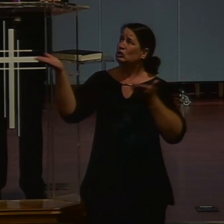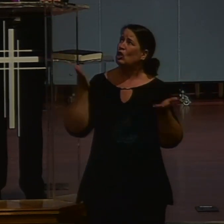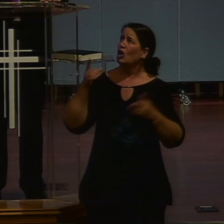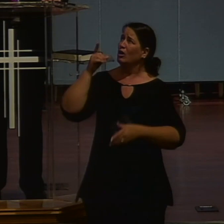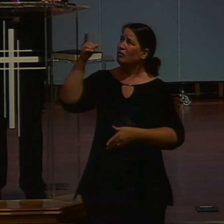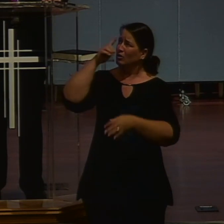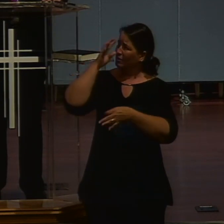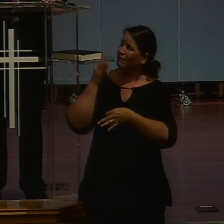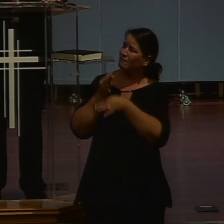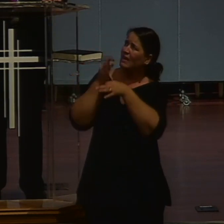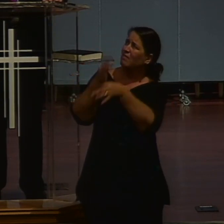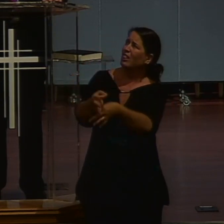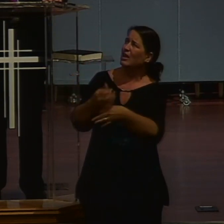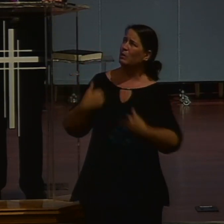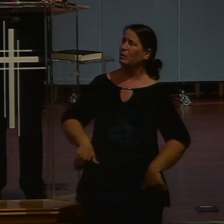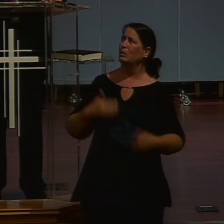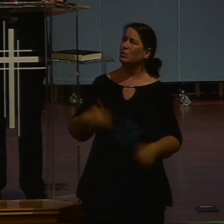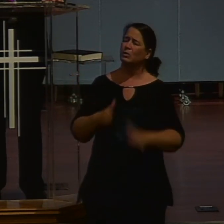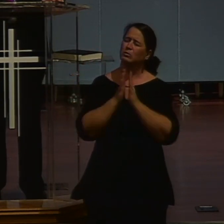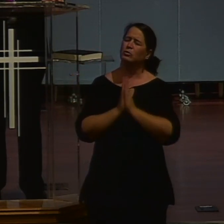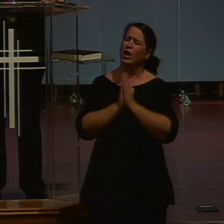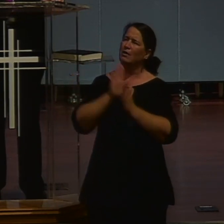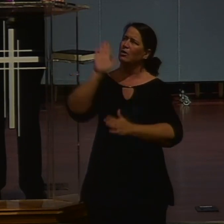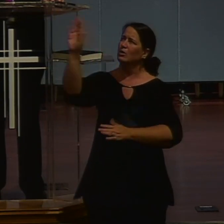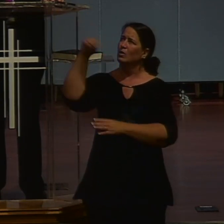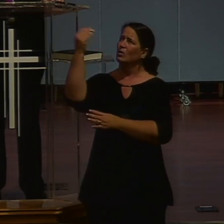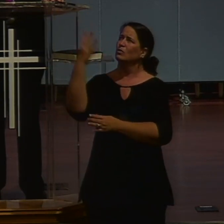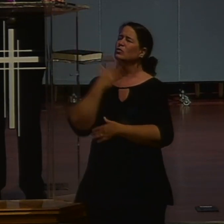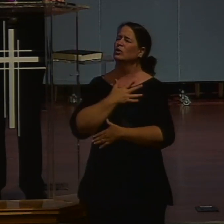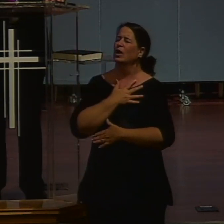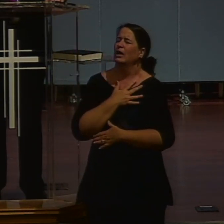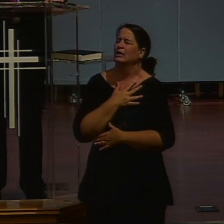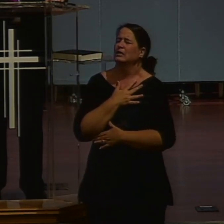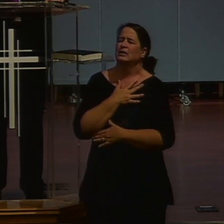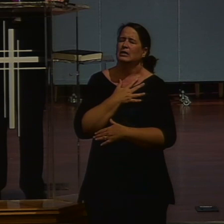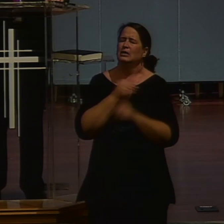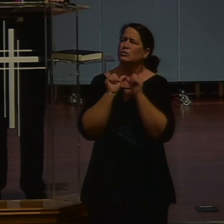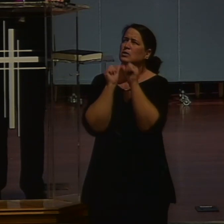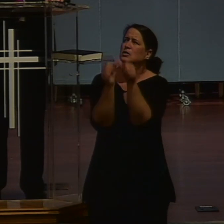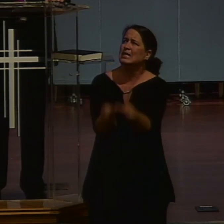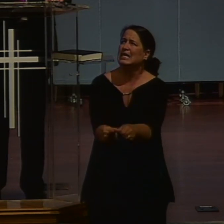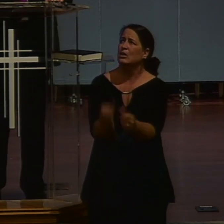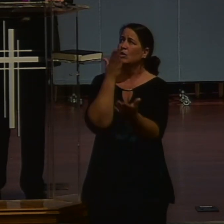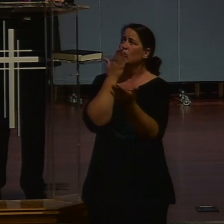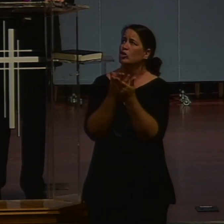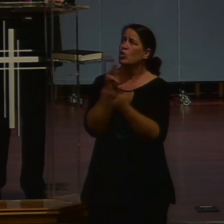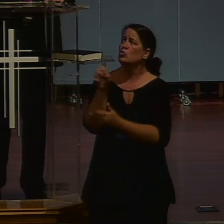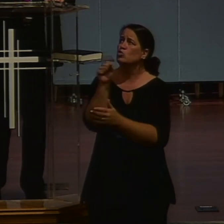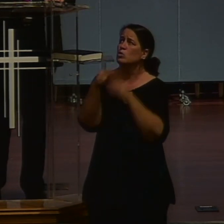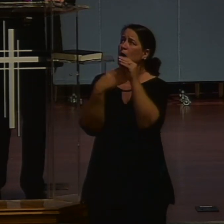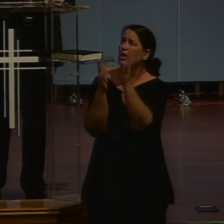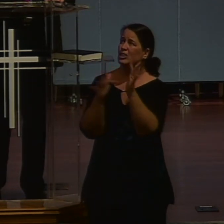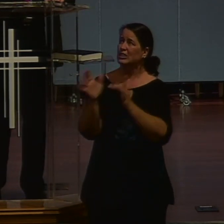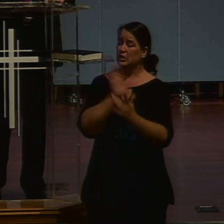so faithfully. And, Lord, we just pray by your amazing grace that the efforts will continue, that the good news of Jesus